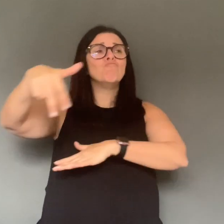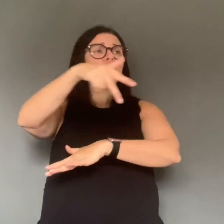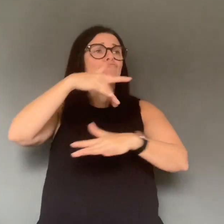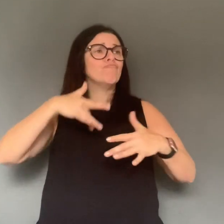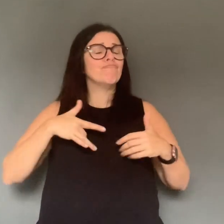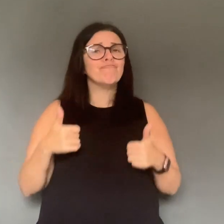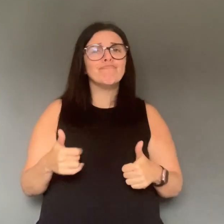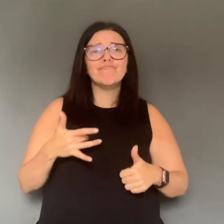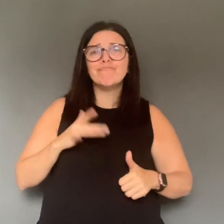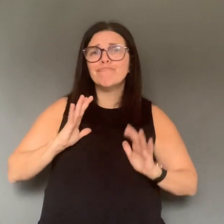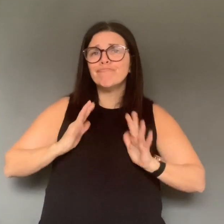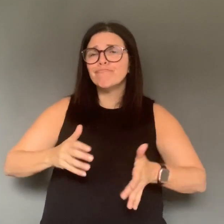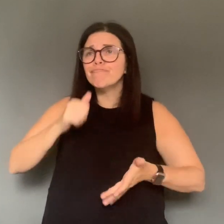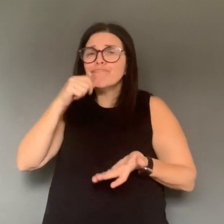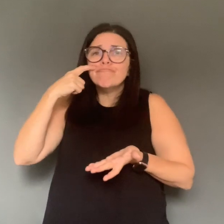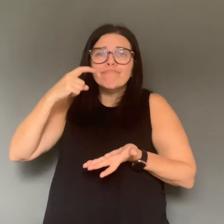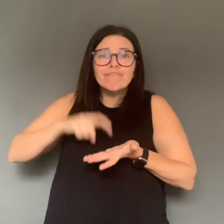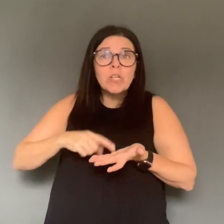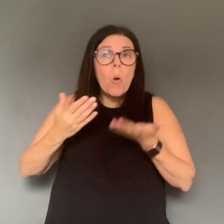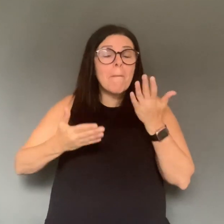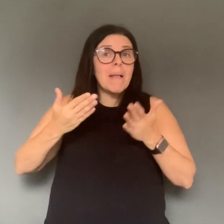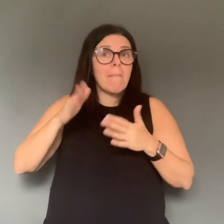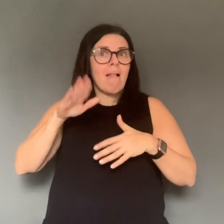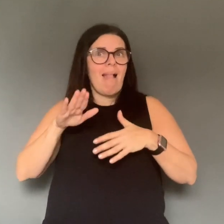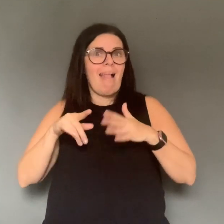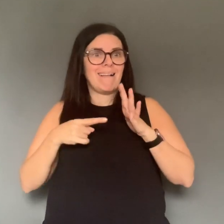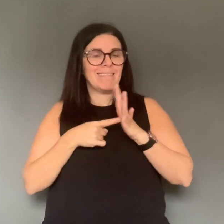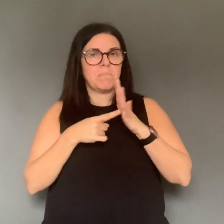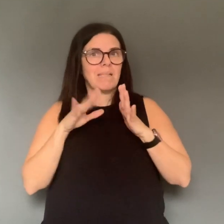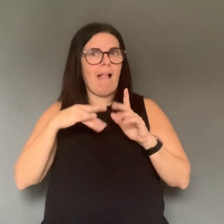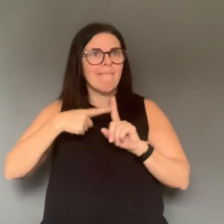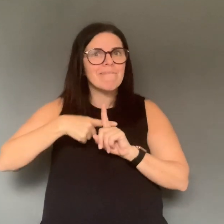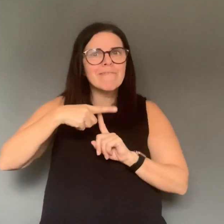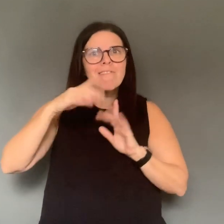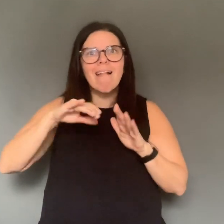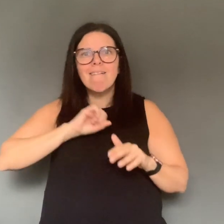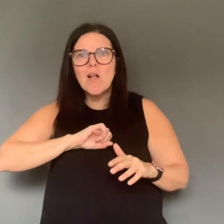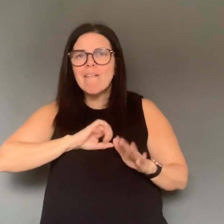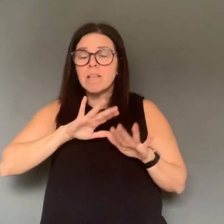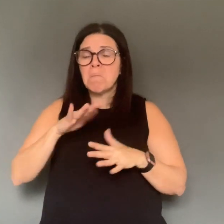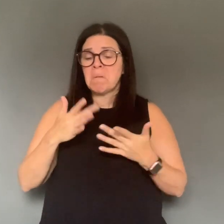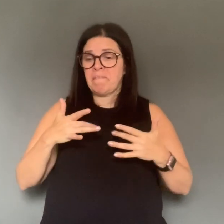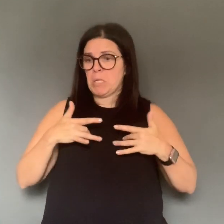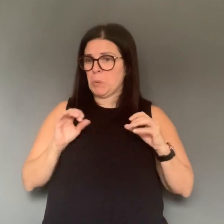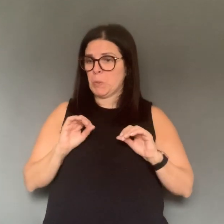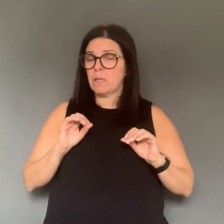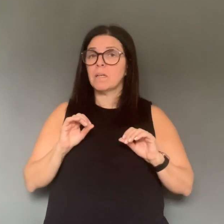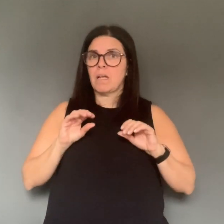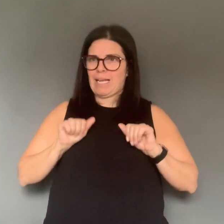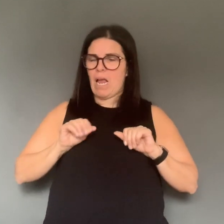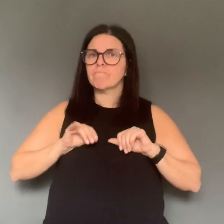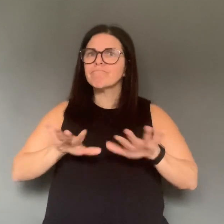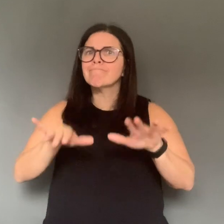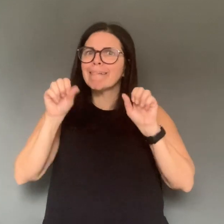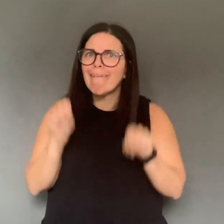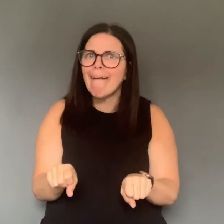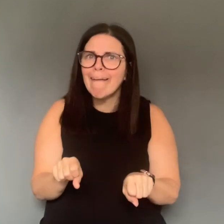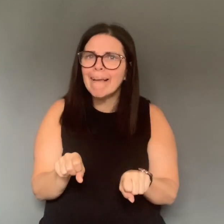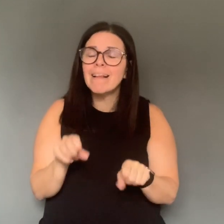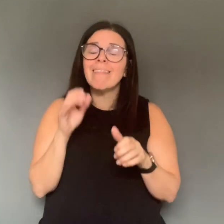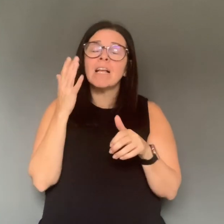can, who are potentially infected with COVID. We would never know. They may be at an earlier stage of symptoms and may not even